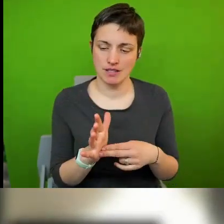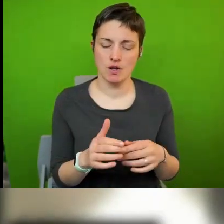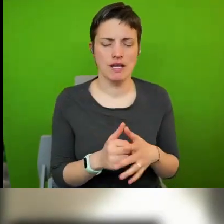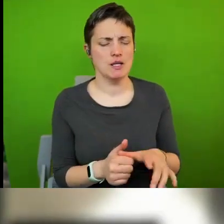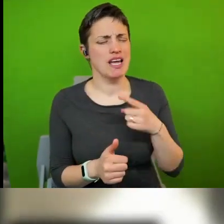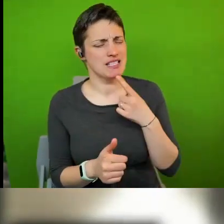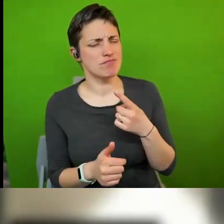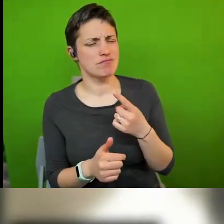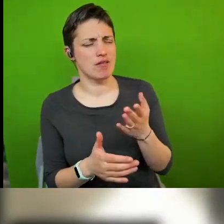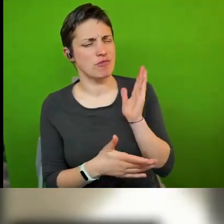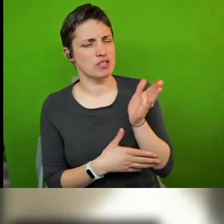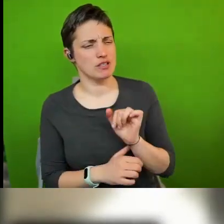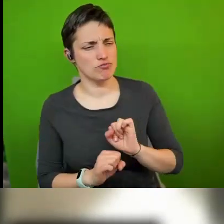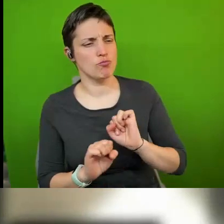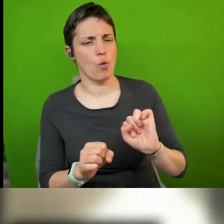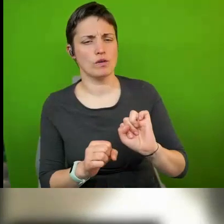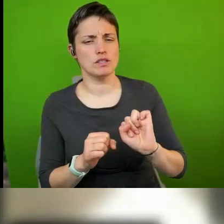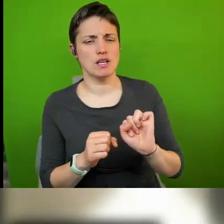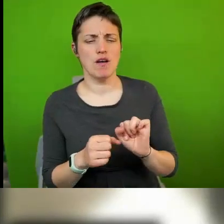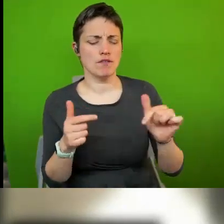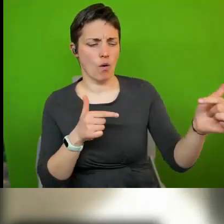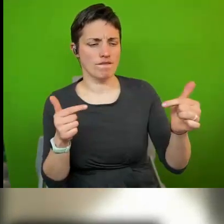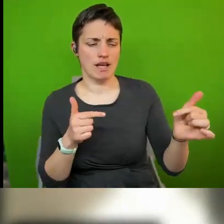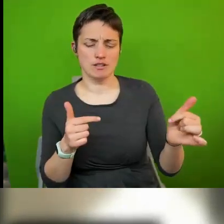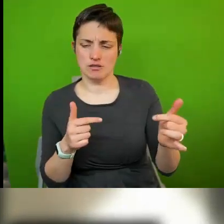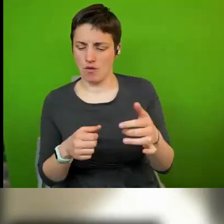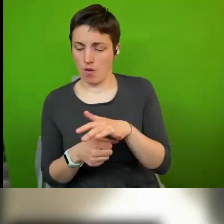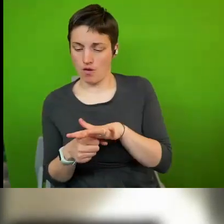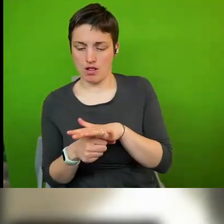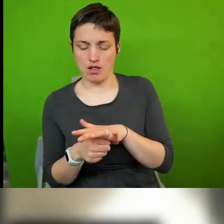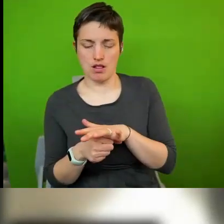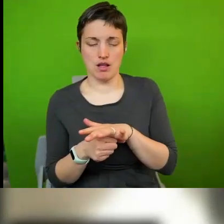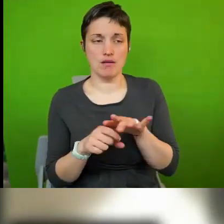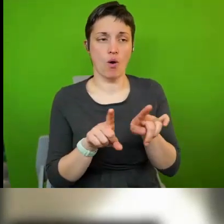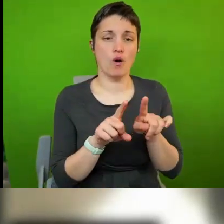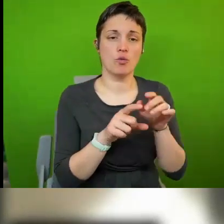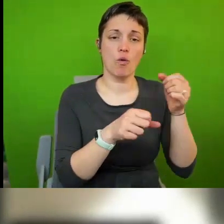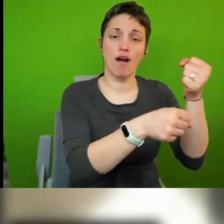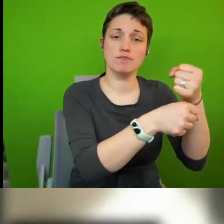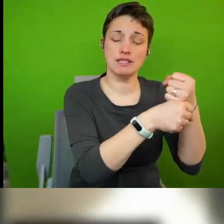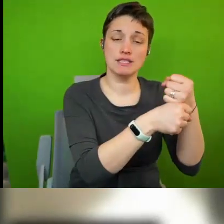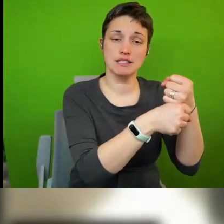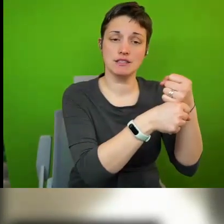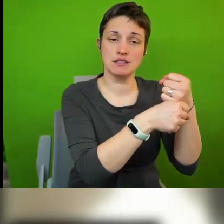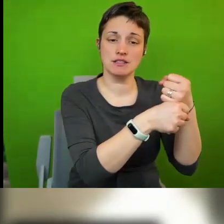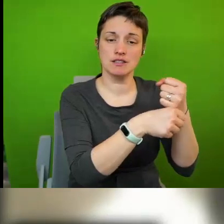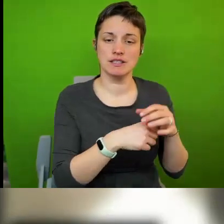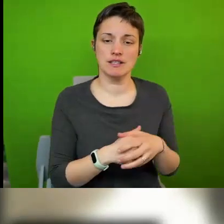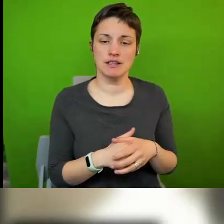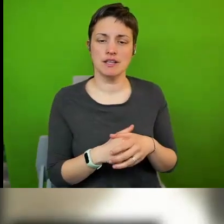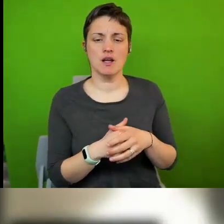of conflict and this question is more about what happens when there is a conflict between civil society activism